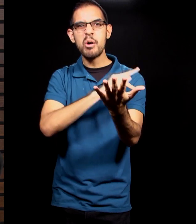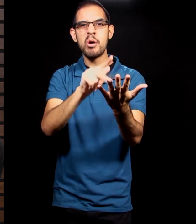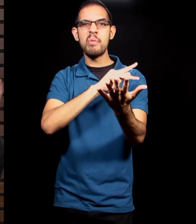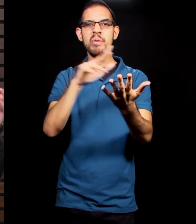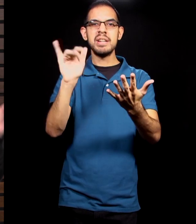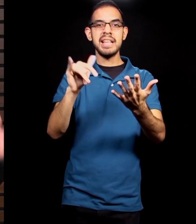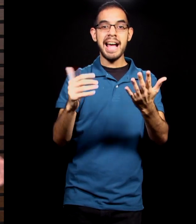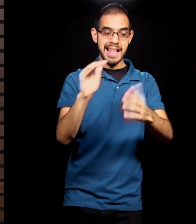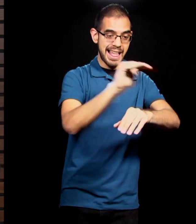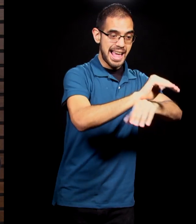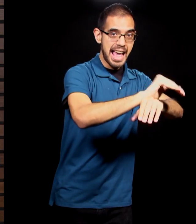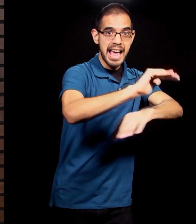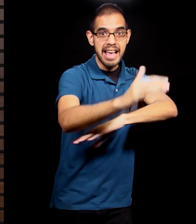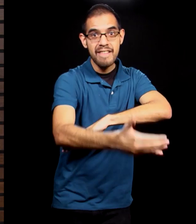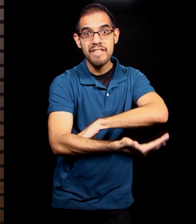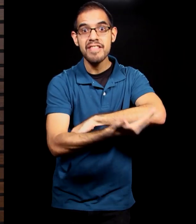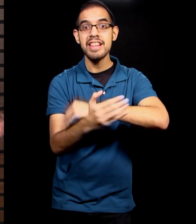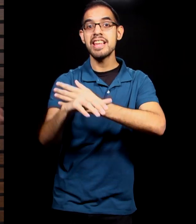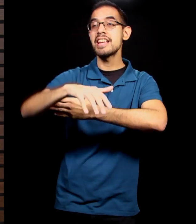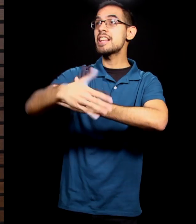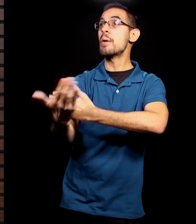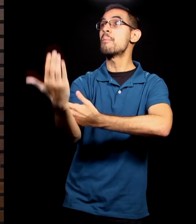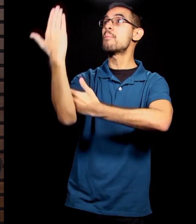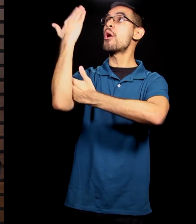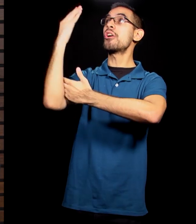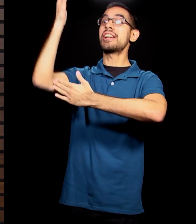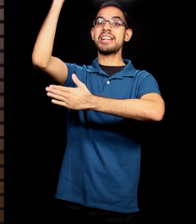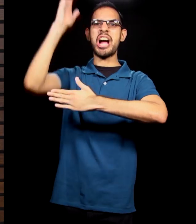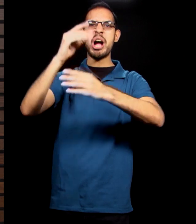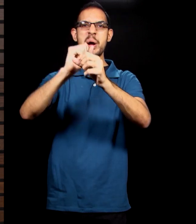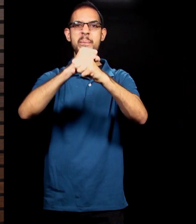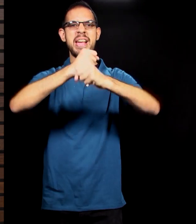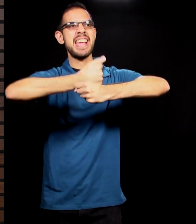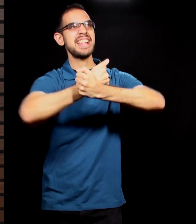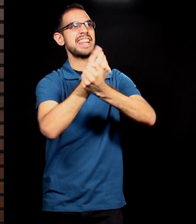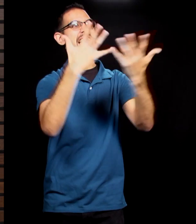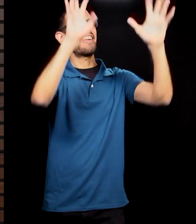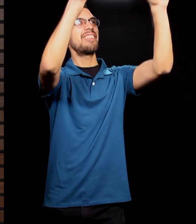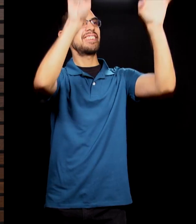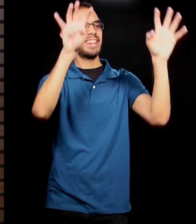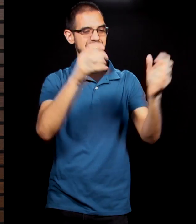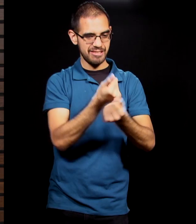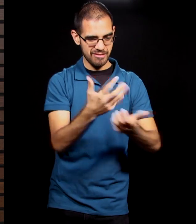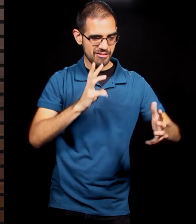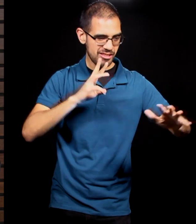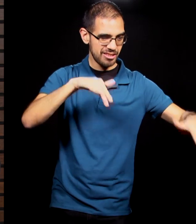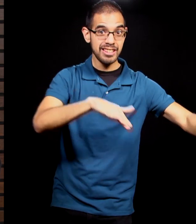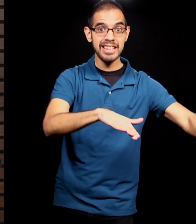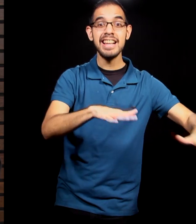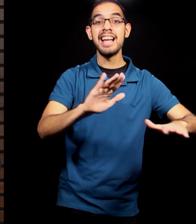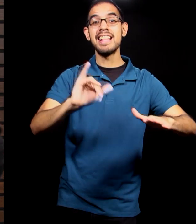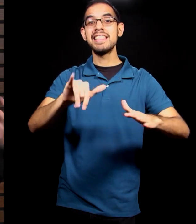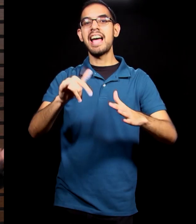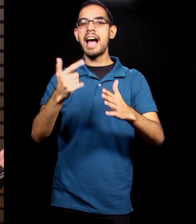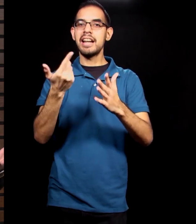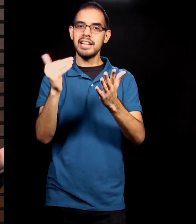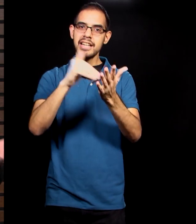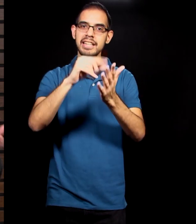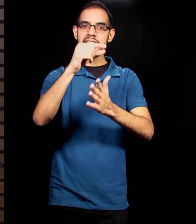had accomplished this and that, and then it leads to the rest. In Genesis chapter 2, we get a recount of creation, but it's more a